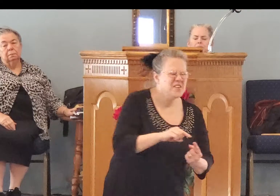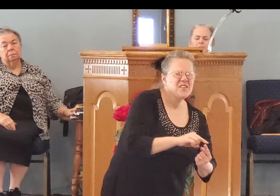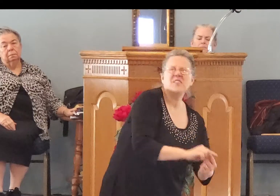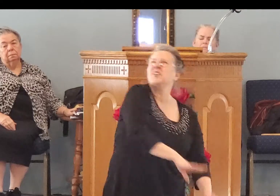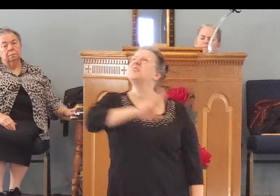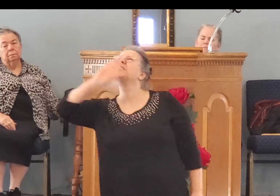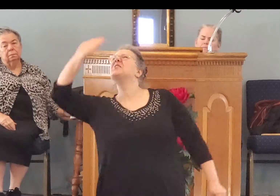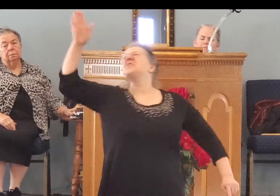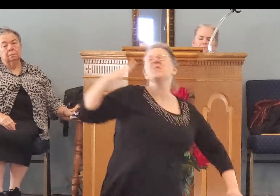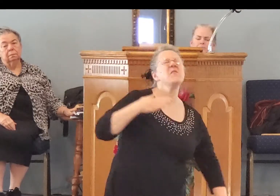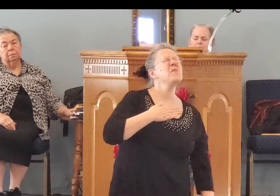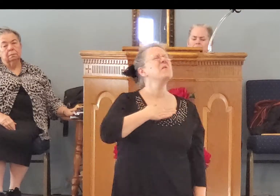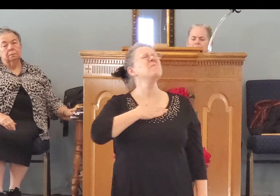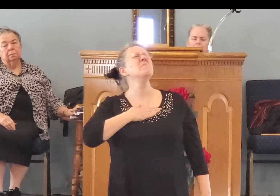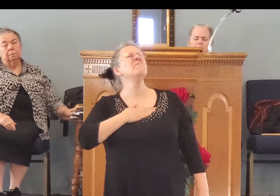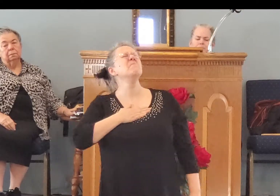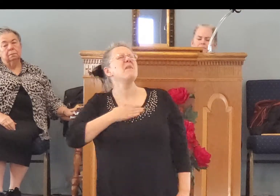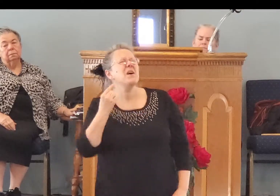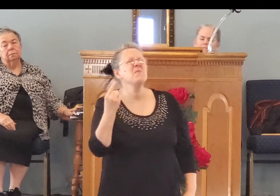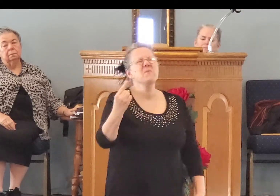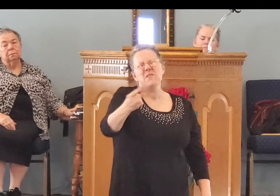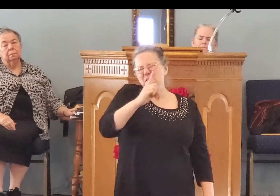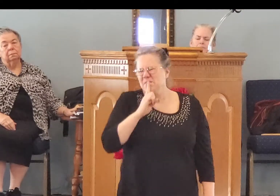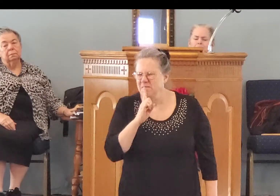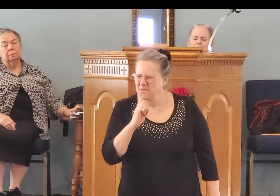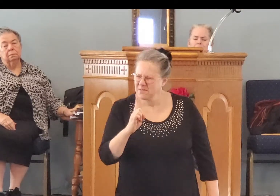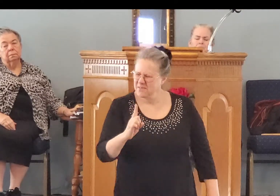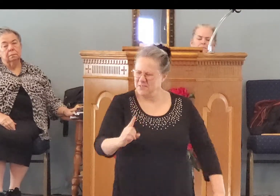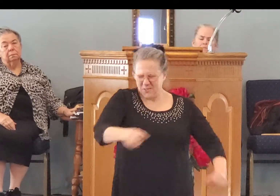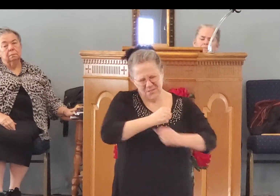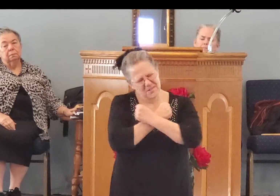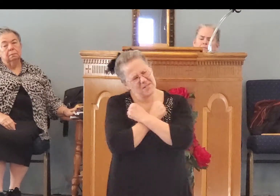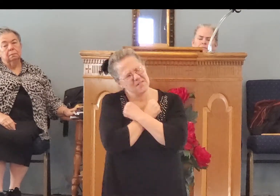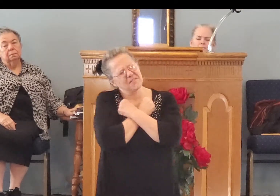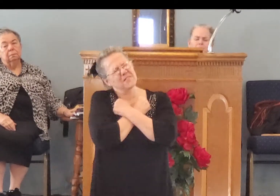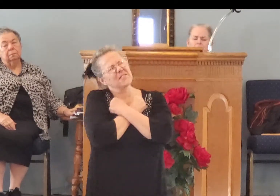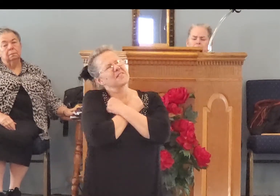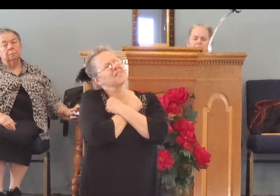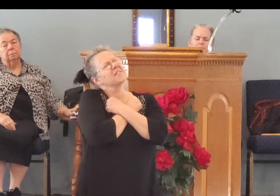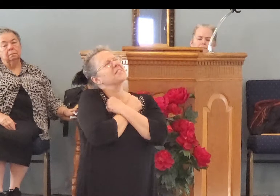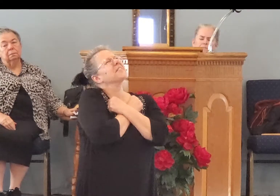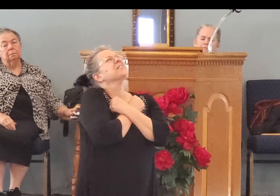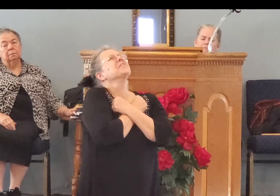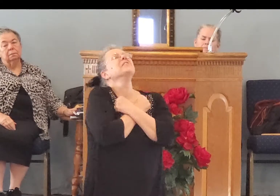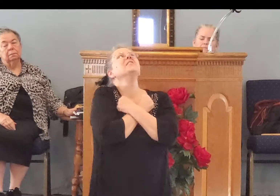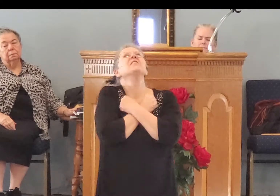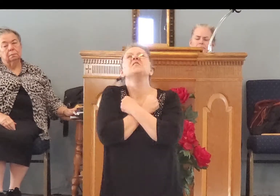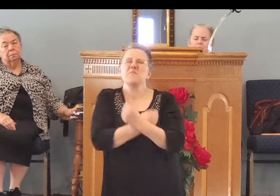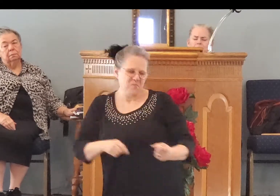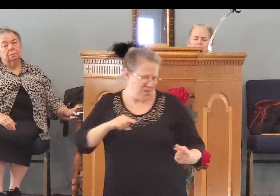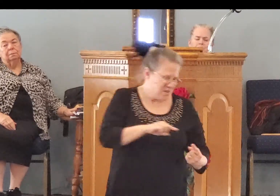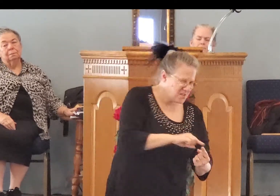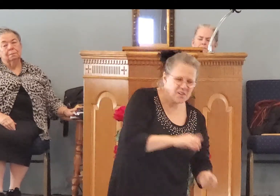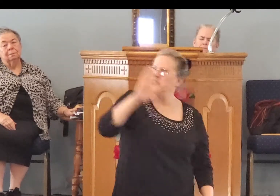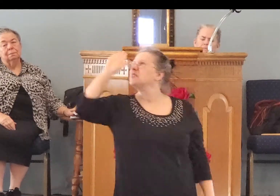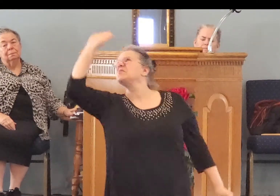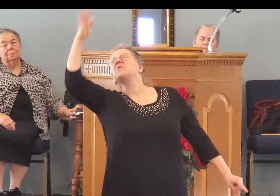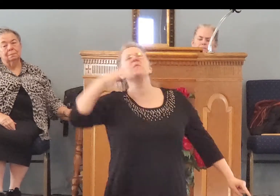Till you are my one true love Till